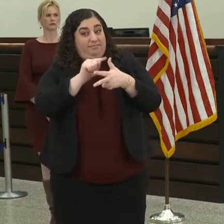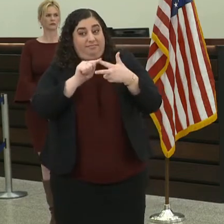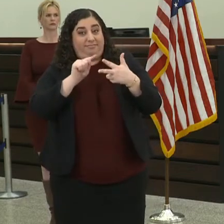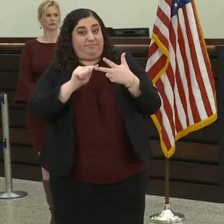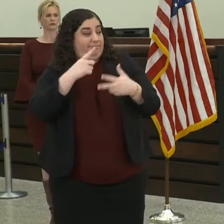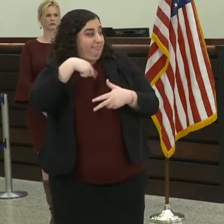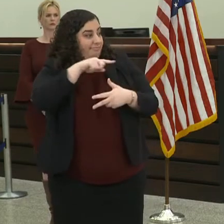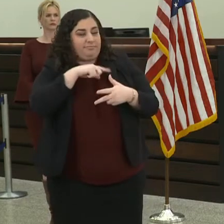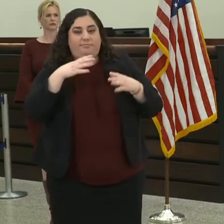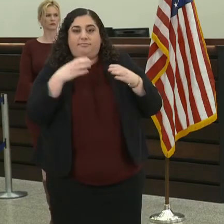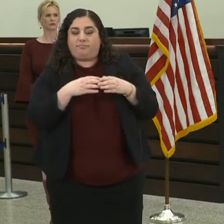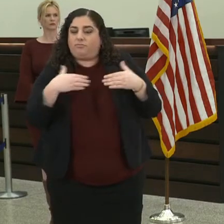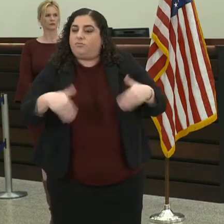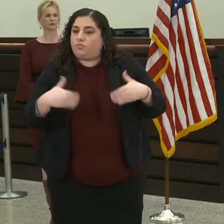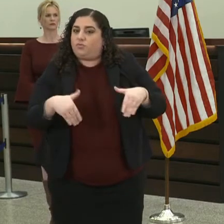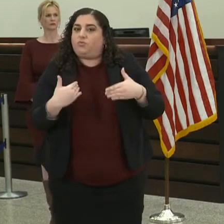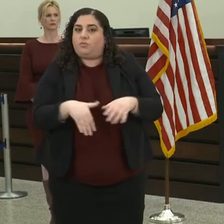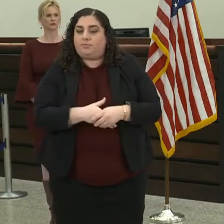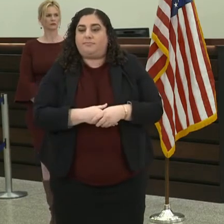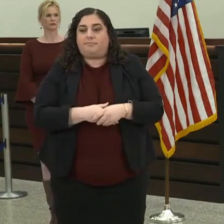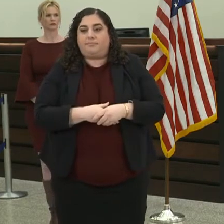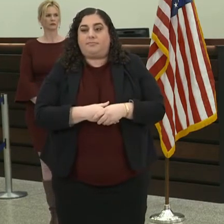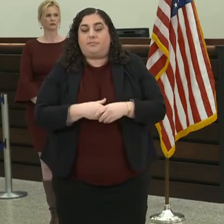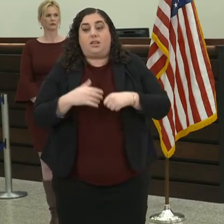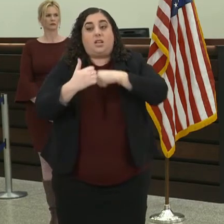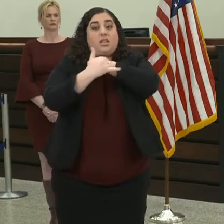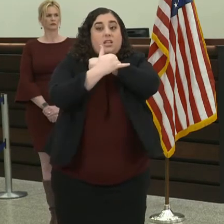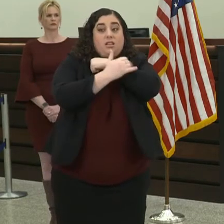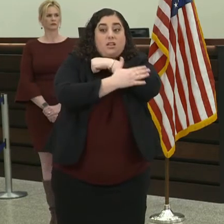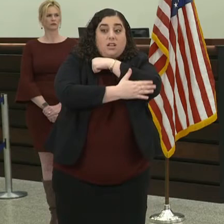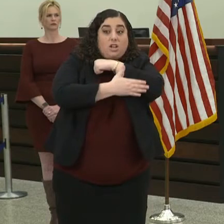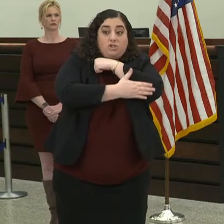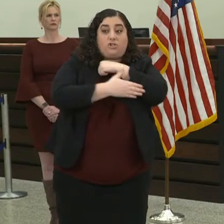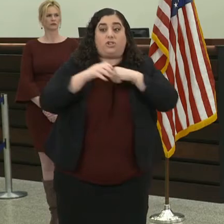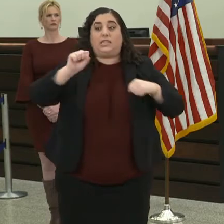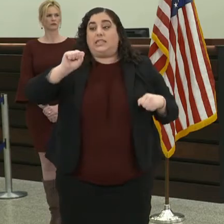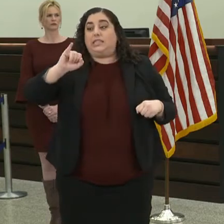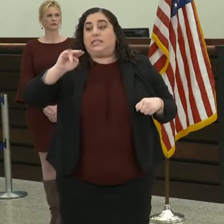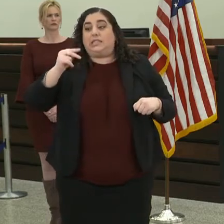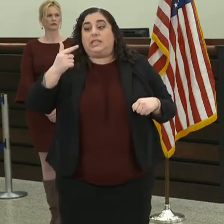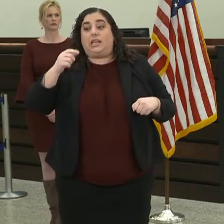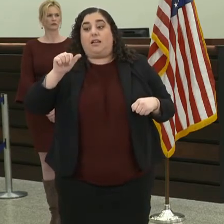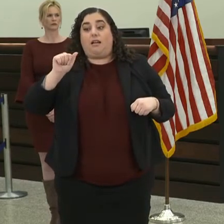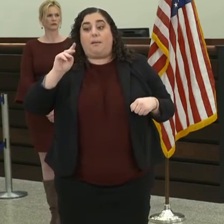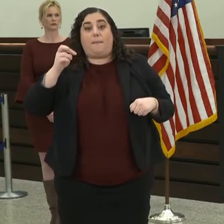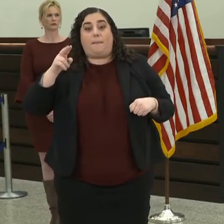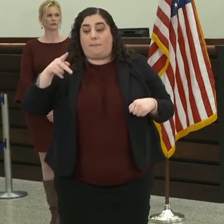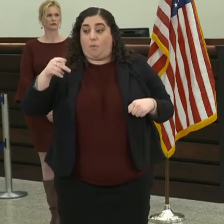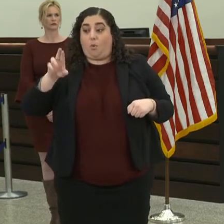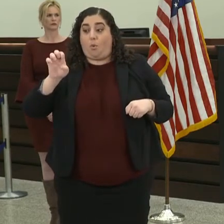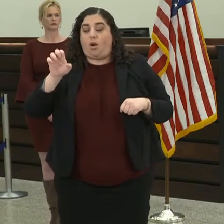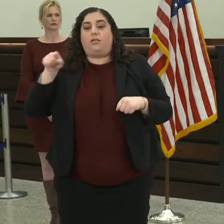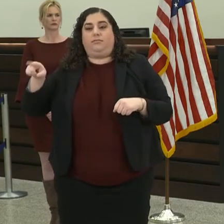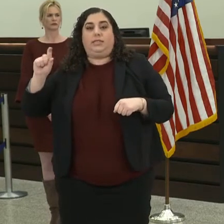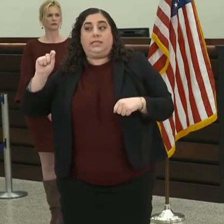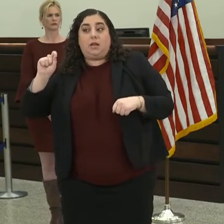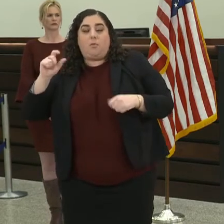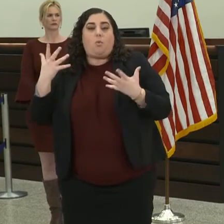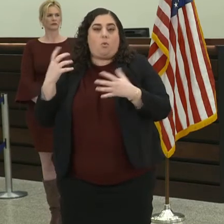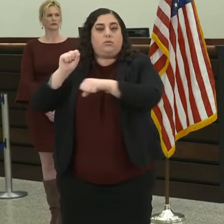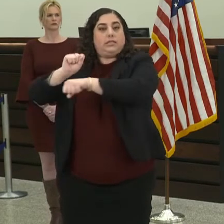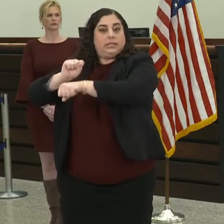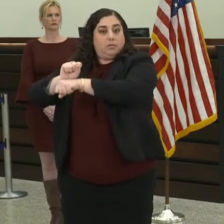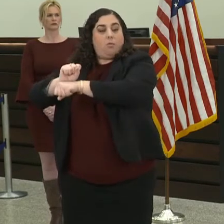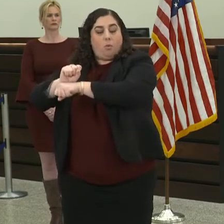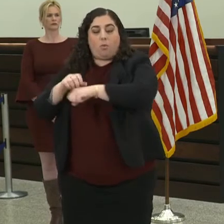Earlier this year, Singapore reached out to our company. They were at the forefront of this disease when it initially broke